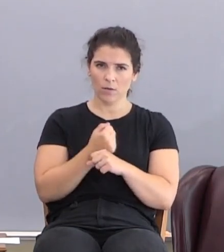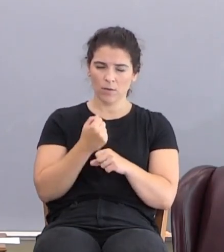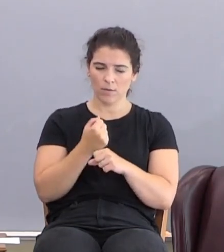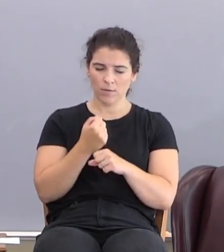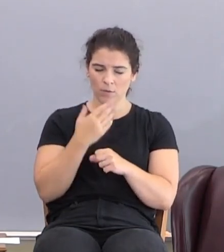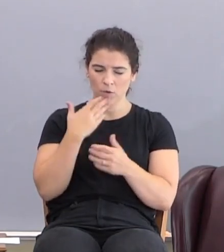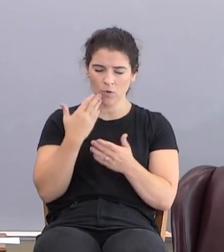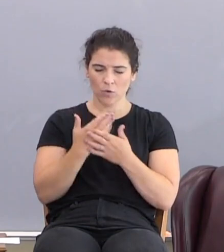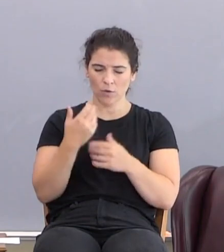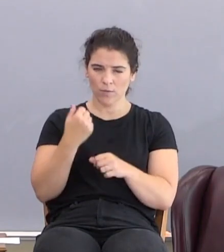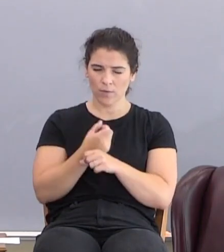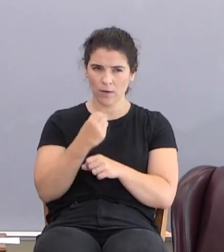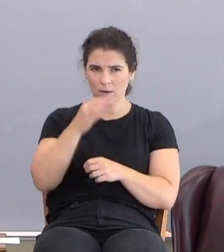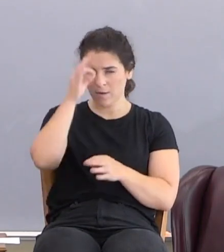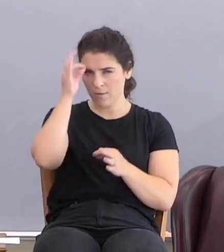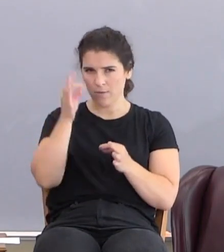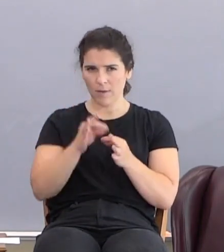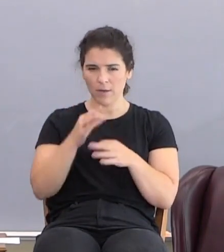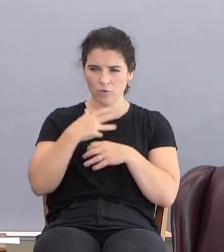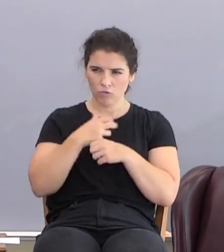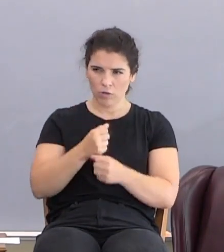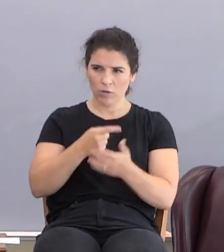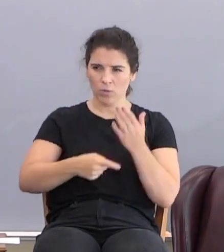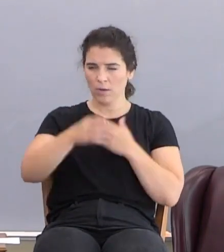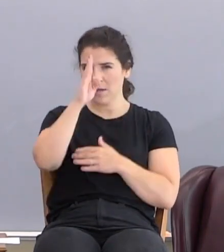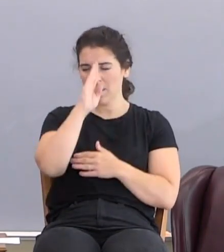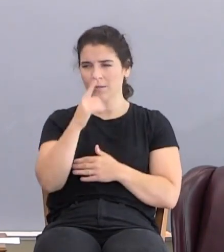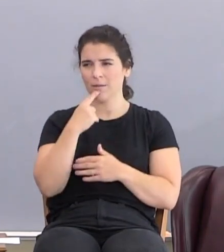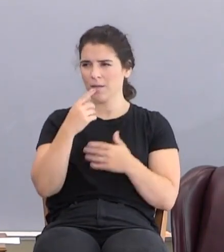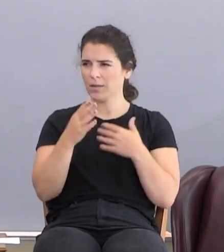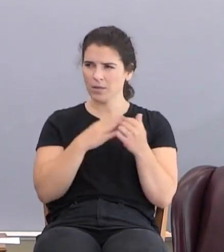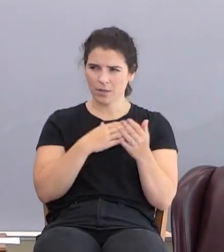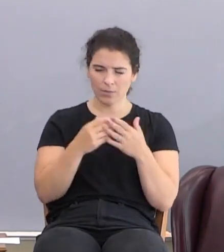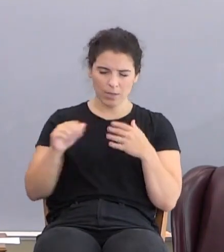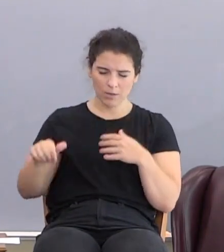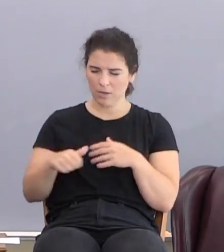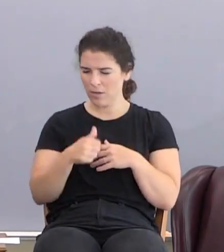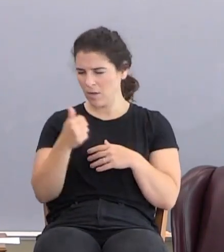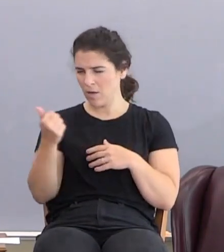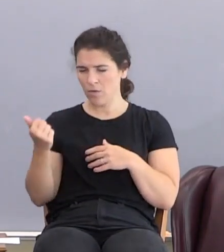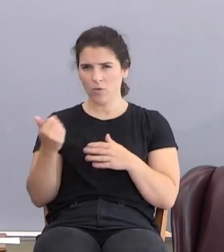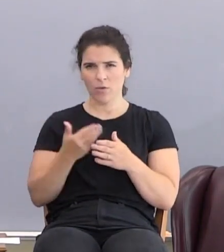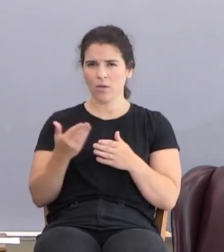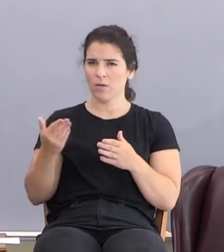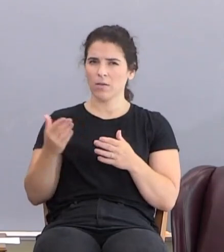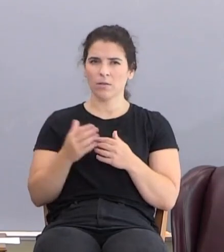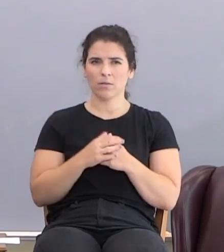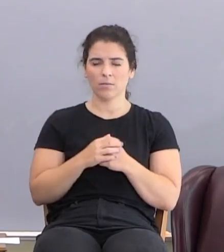fight, the good fight of faith. He trusted what God said in spite of all the other to draw him away.